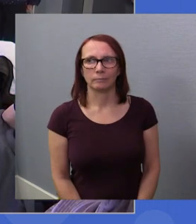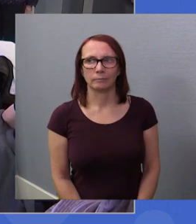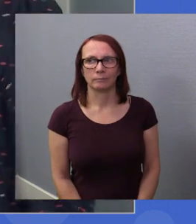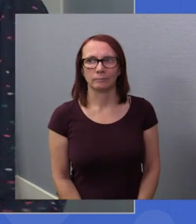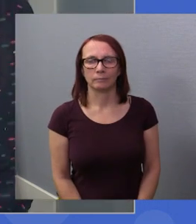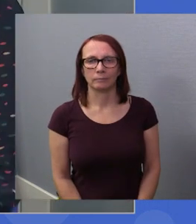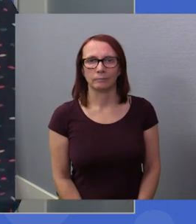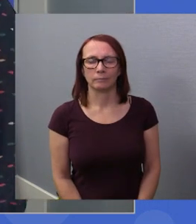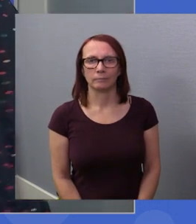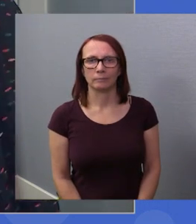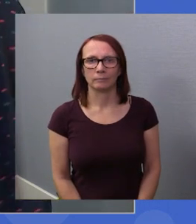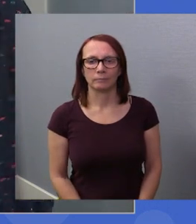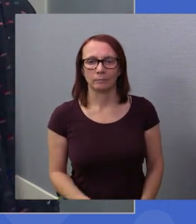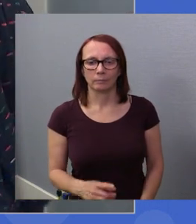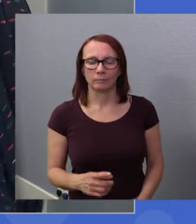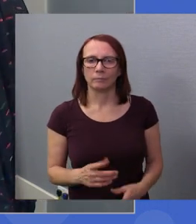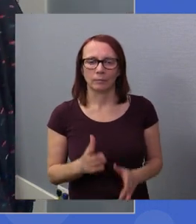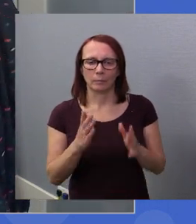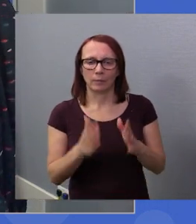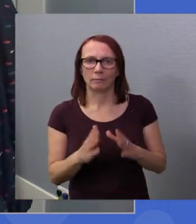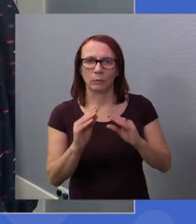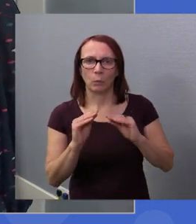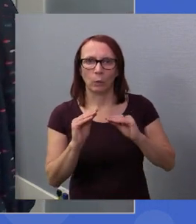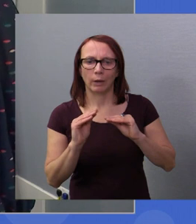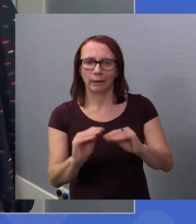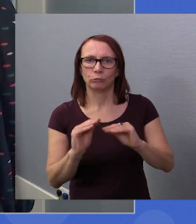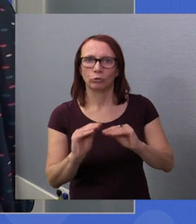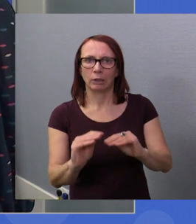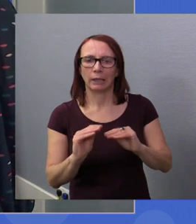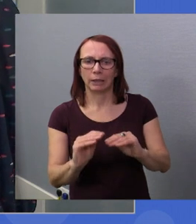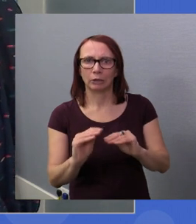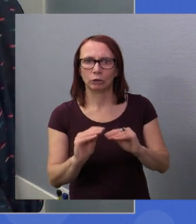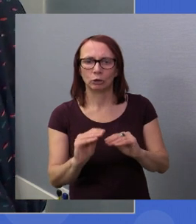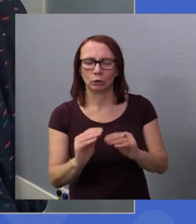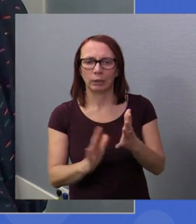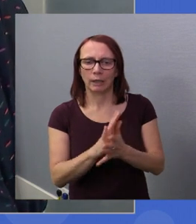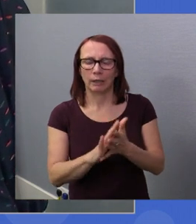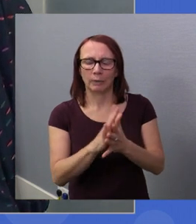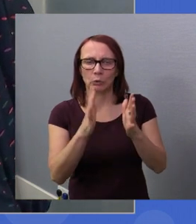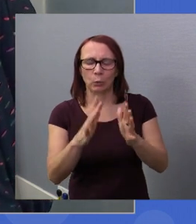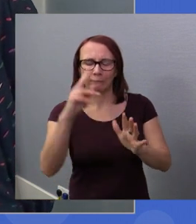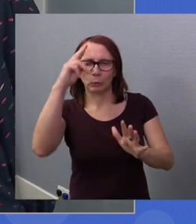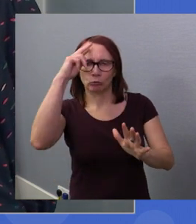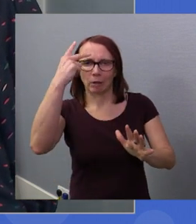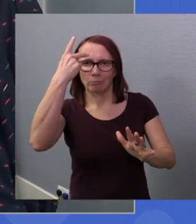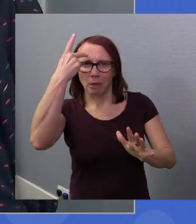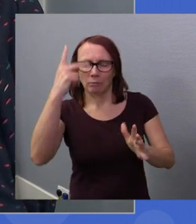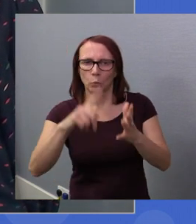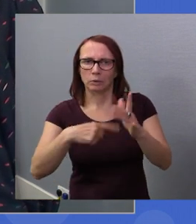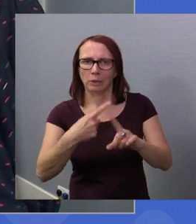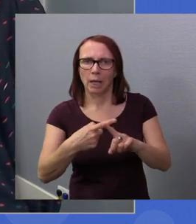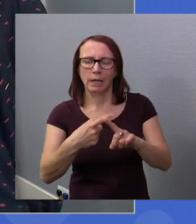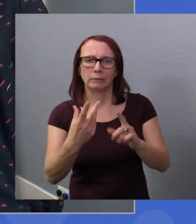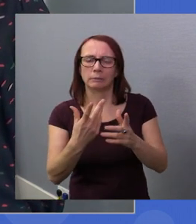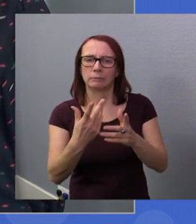So, our one was that we need education to reframe people's mindsets on tax and this might